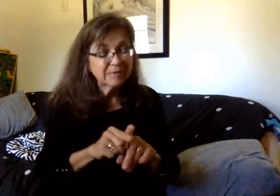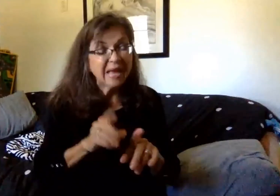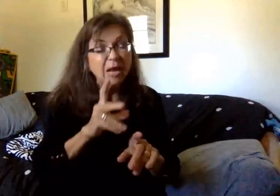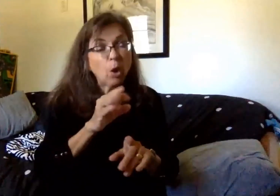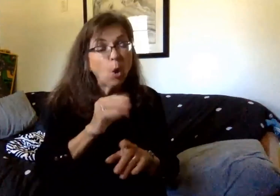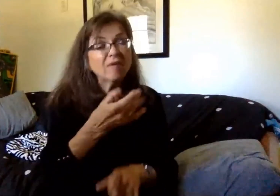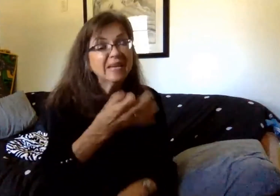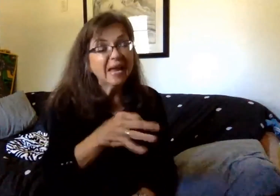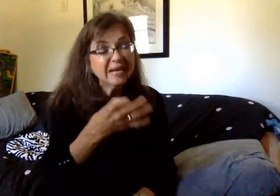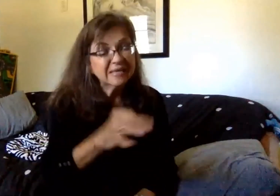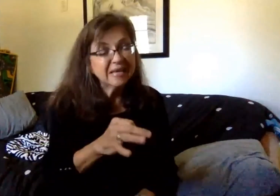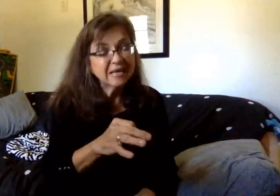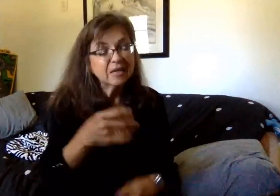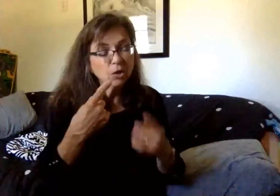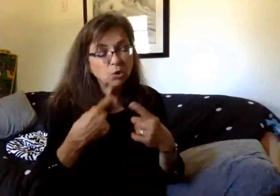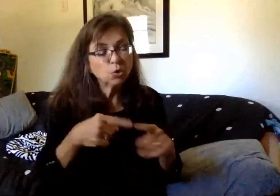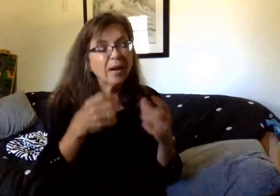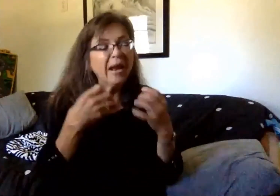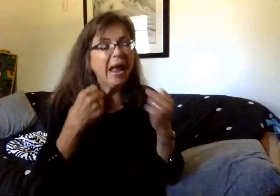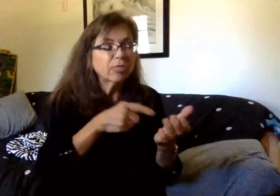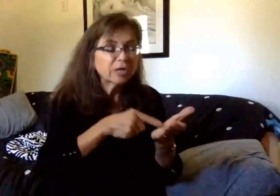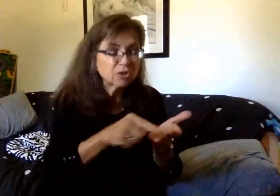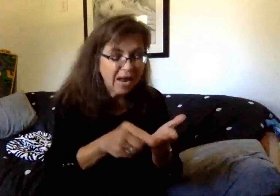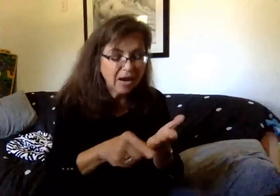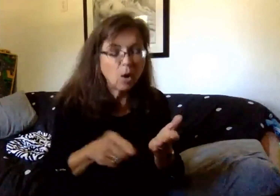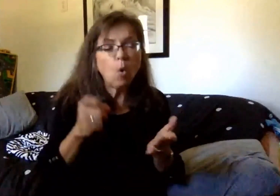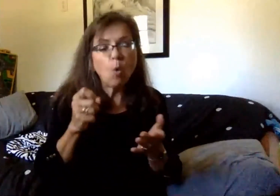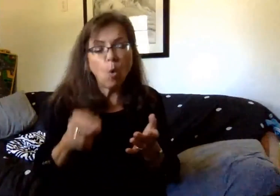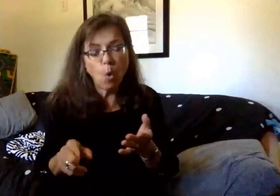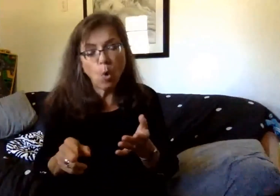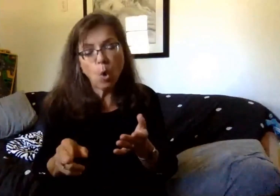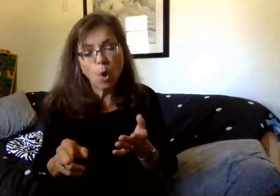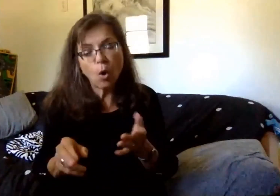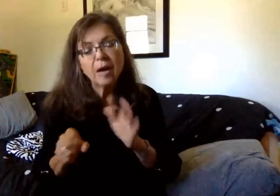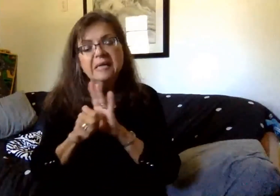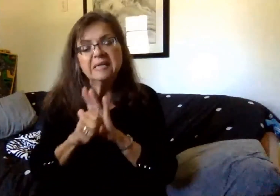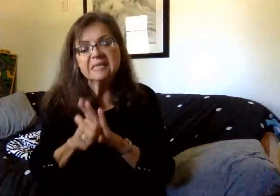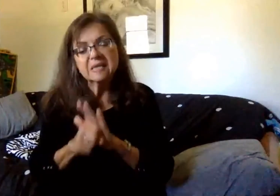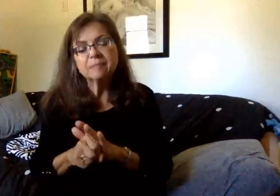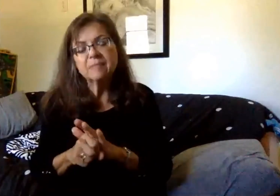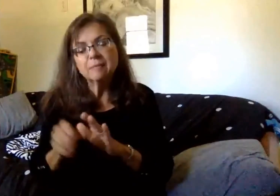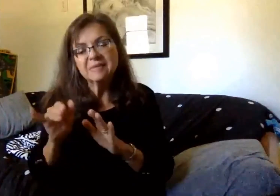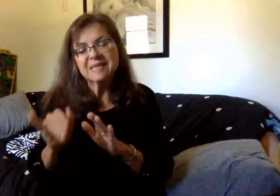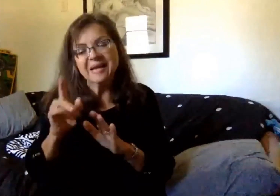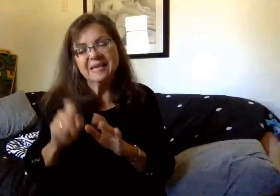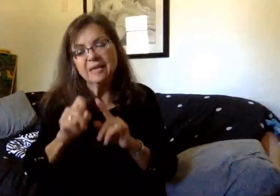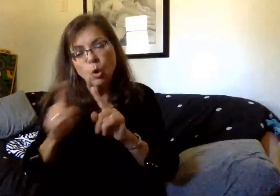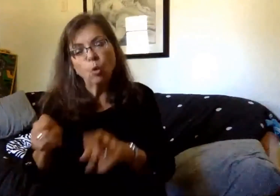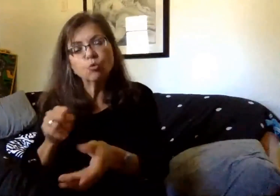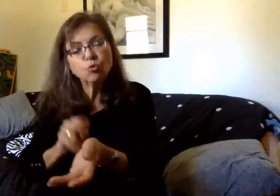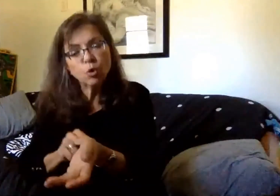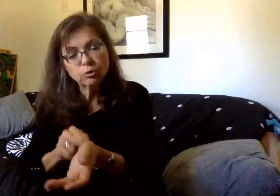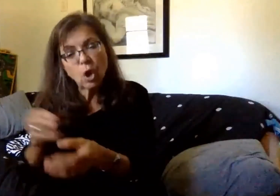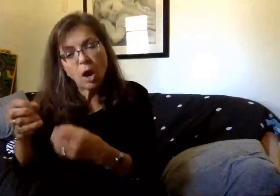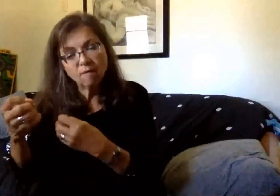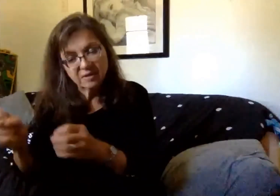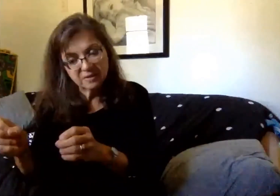during a health screen or when the student presents with symptoms requiring a visit to the school nurse office,